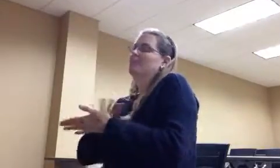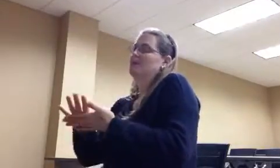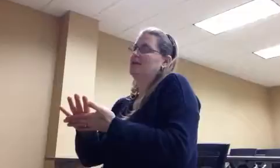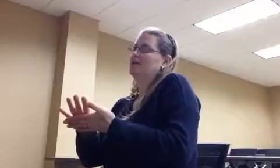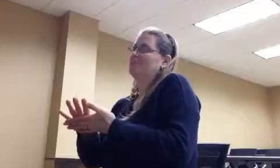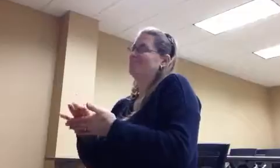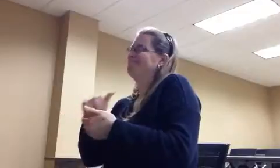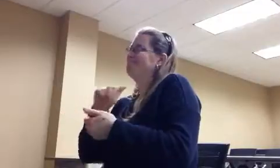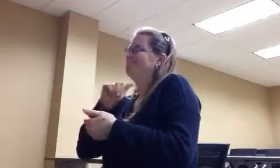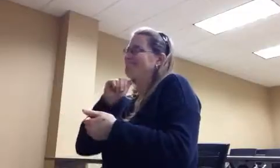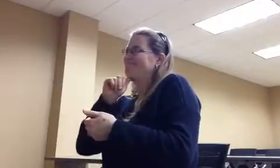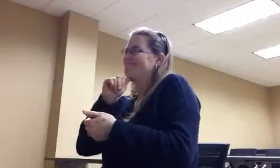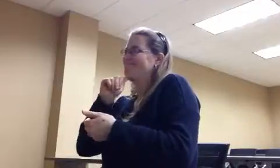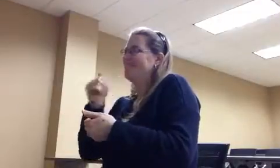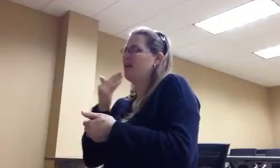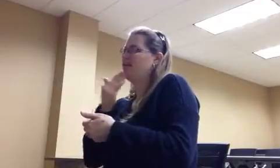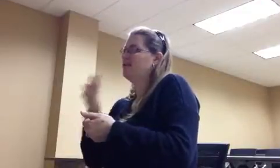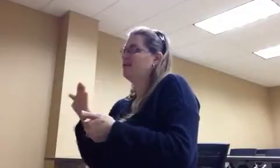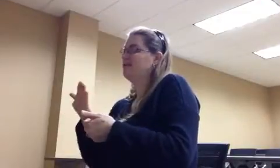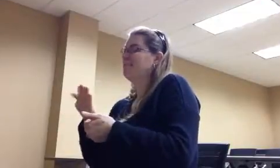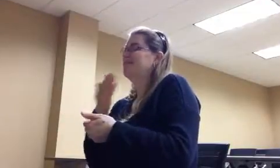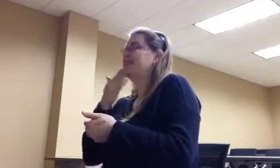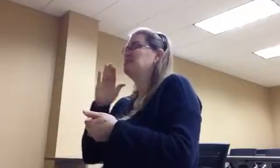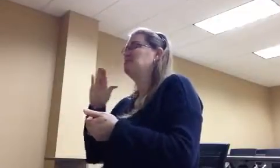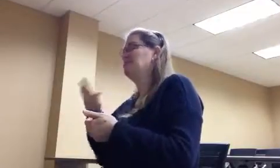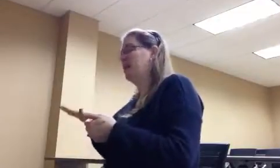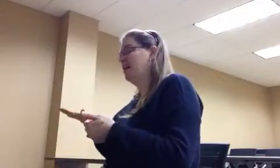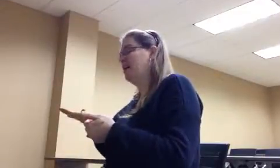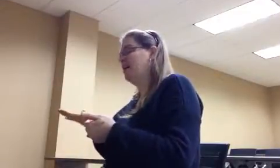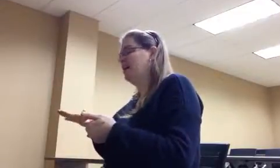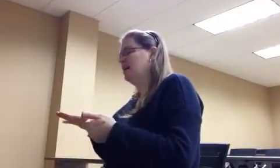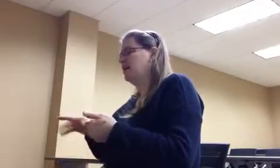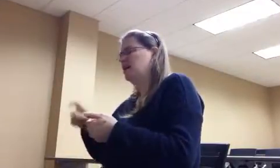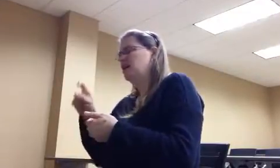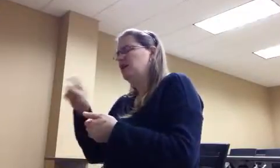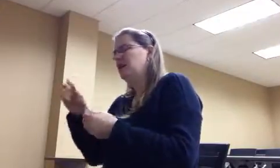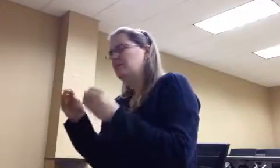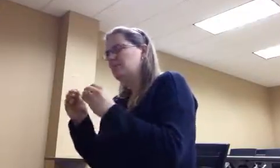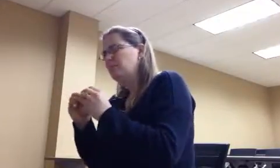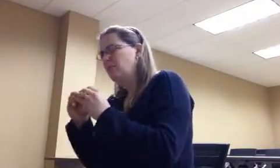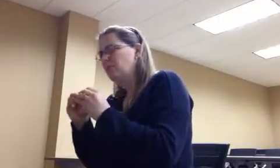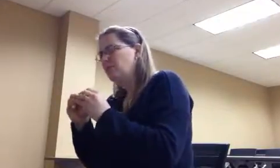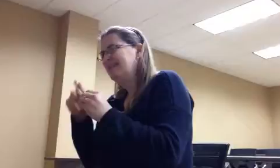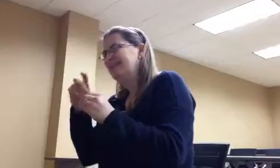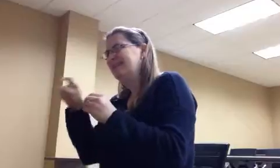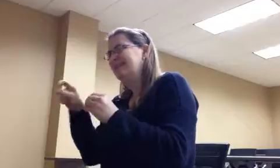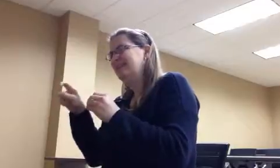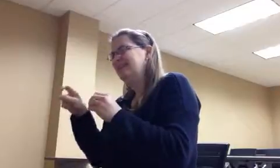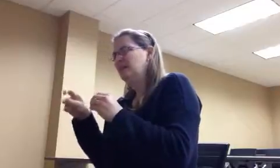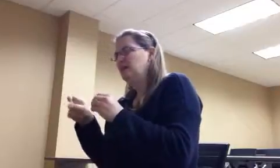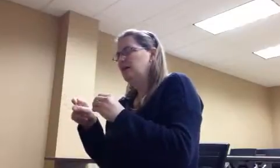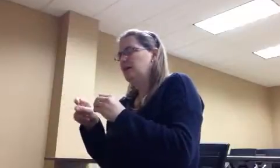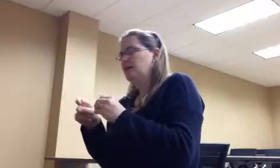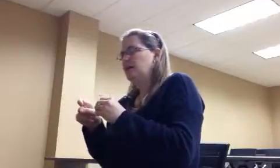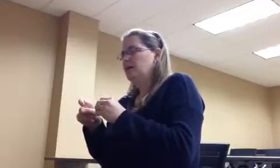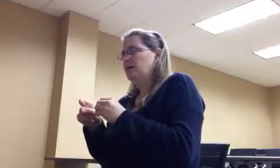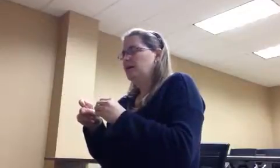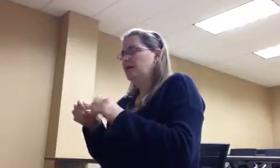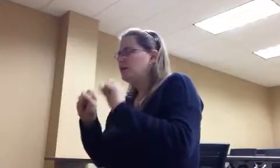good. That's bad. You need to write more because you're capable of writing more. So I will say thank you. That is an